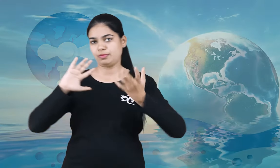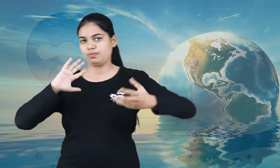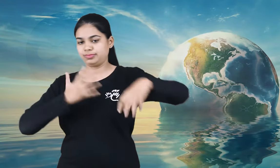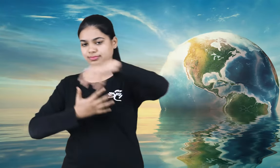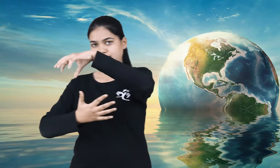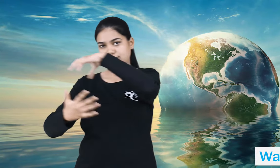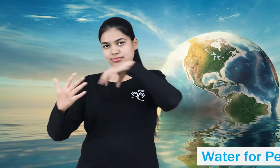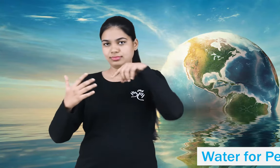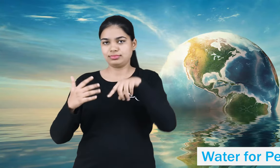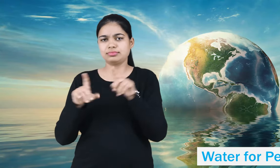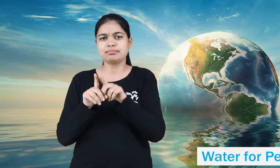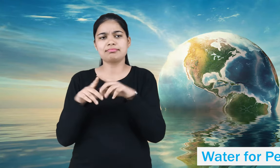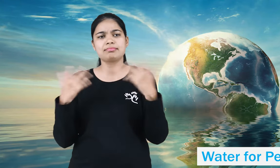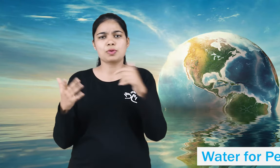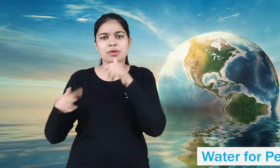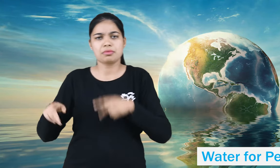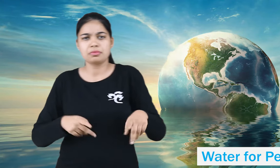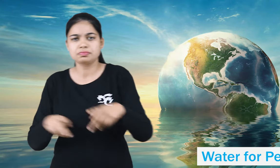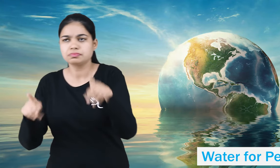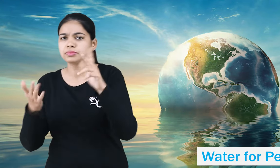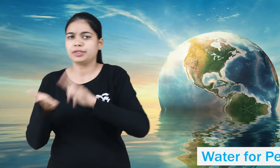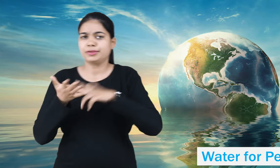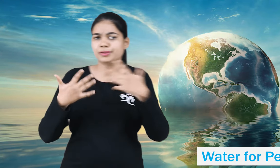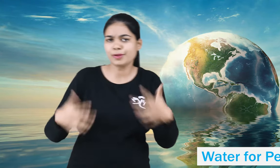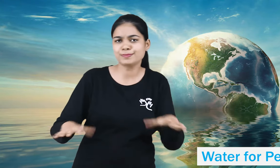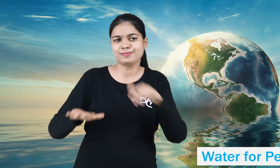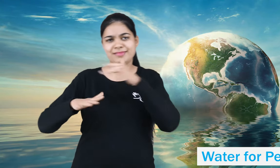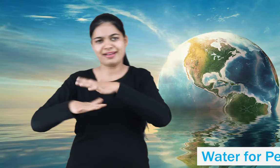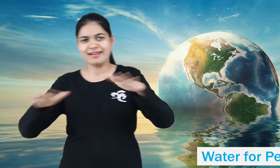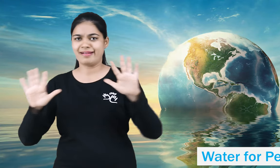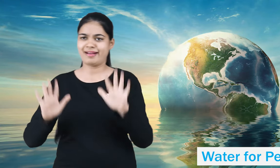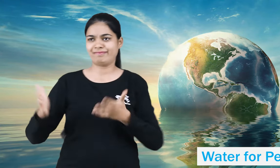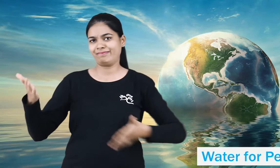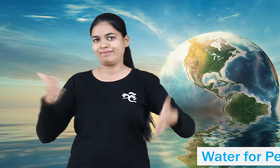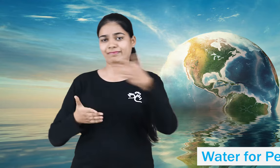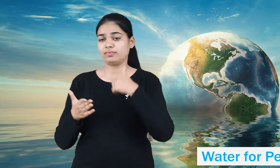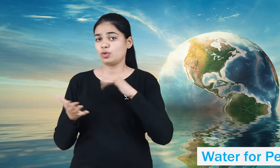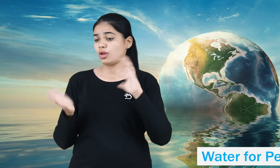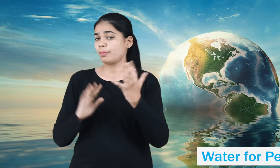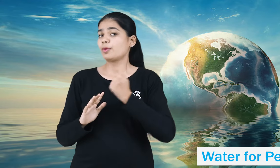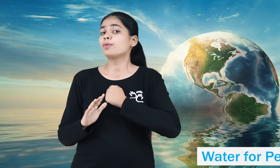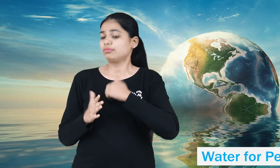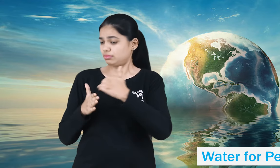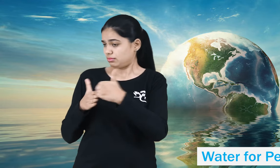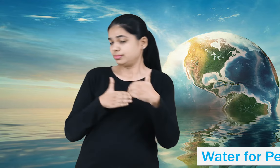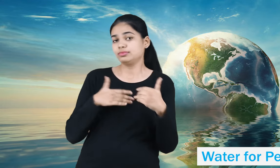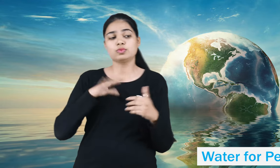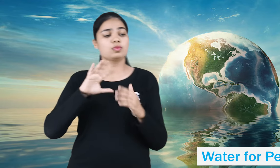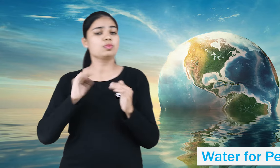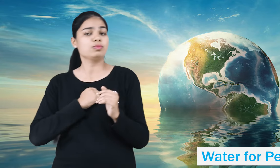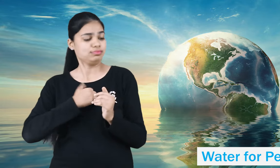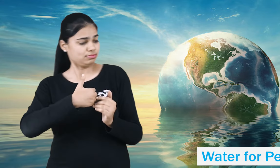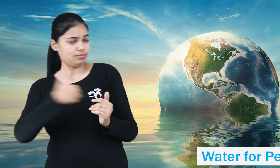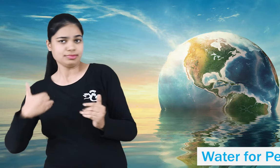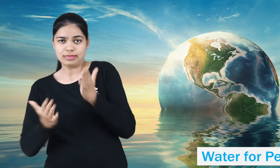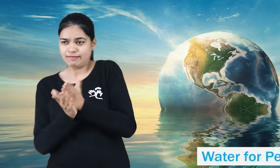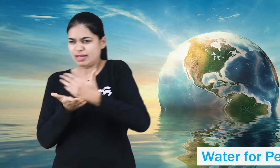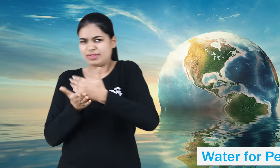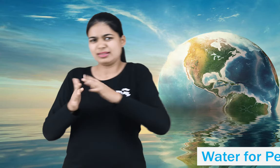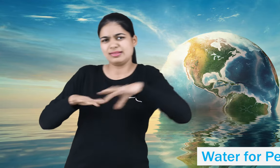now our countries have our own natural rivers. But there is an increased competition for water between countries and communities, making water,